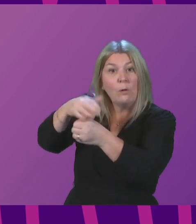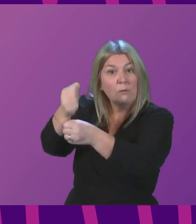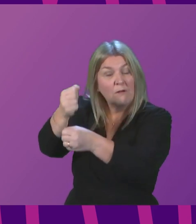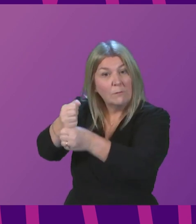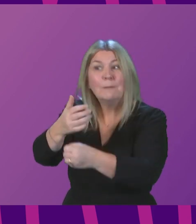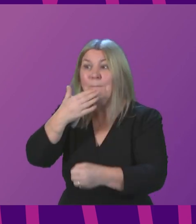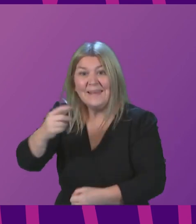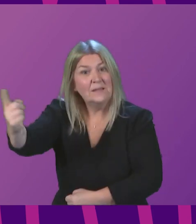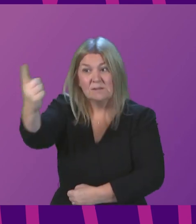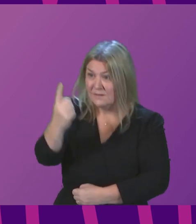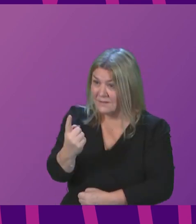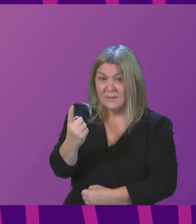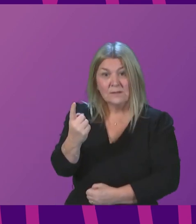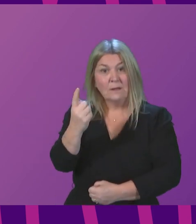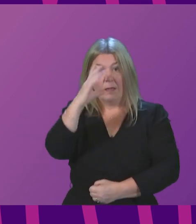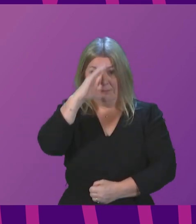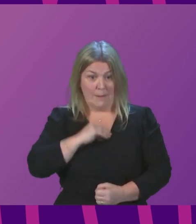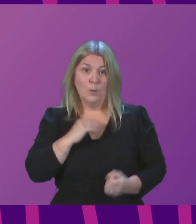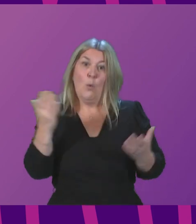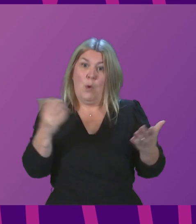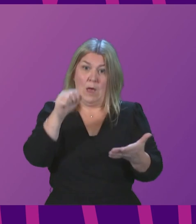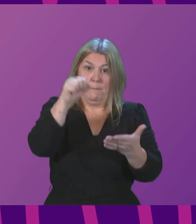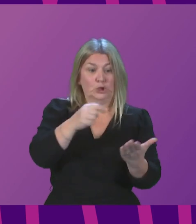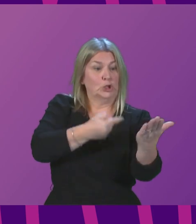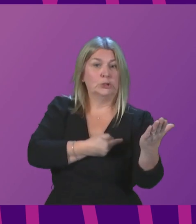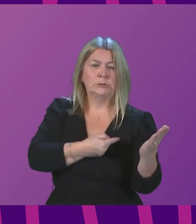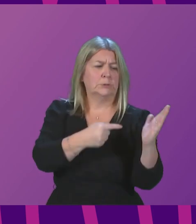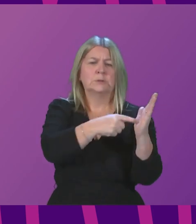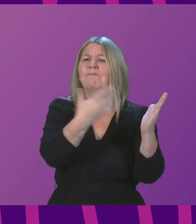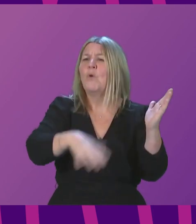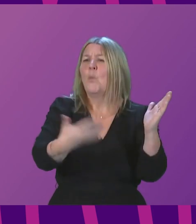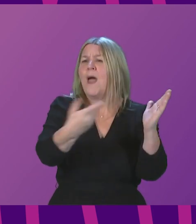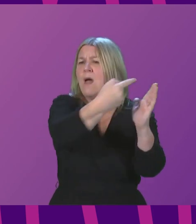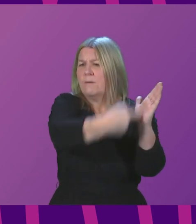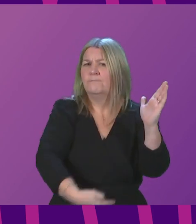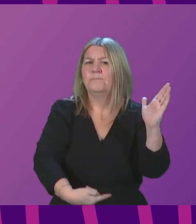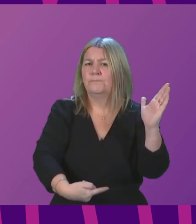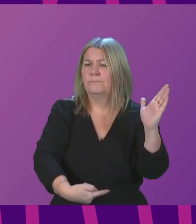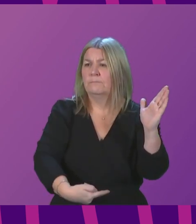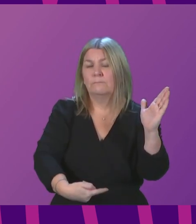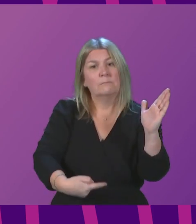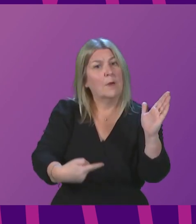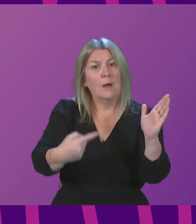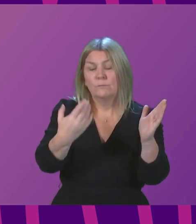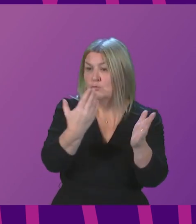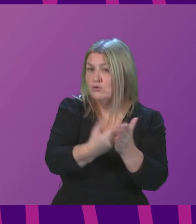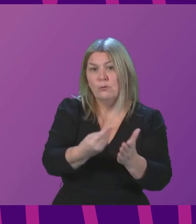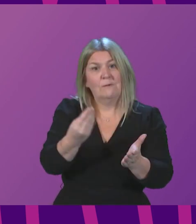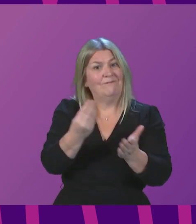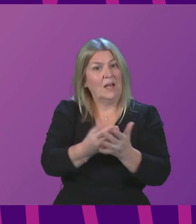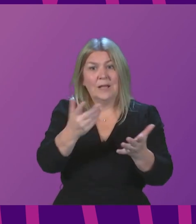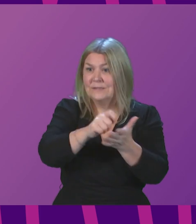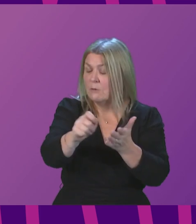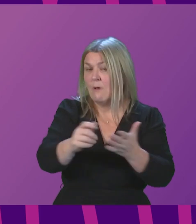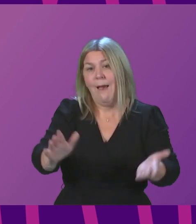forward and they can point to the part of the budget where we should take that money from. That is open to them, and I'm sure the Finance Secretary will be prepared